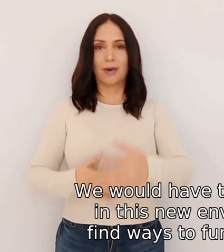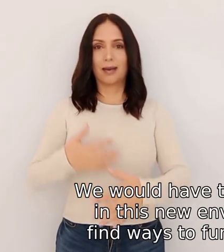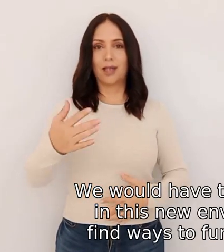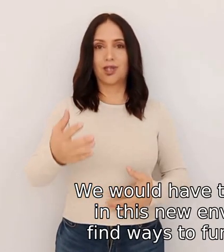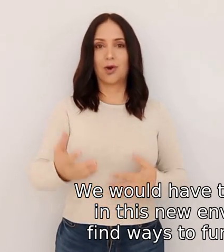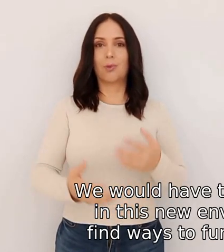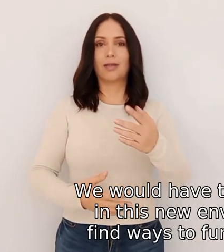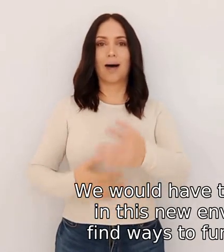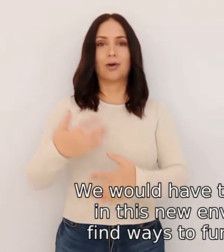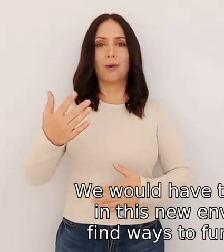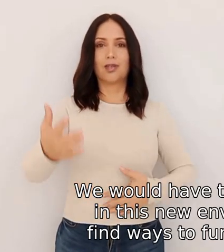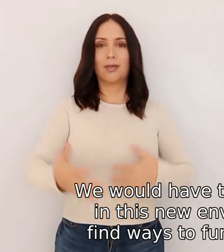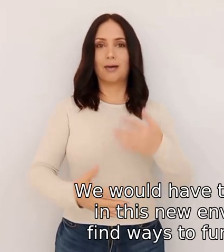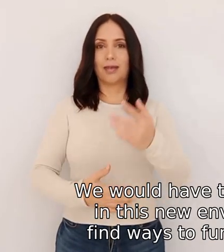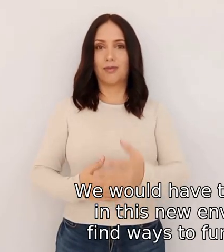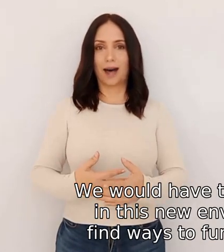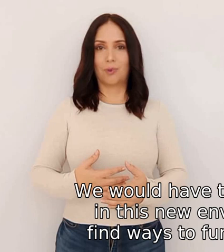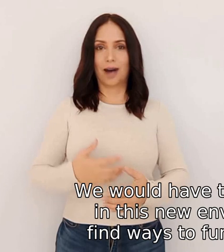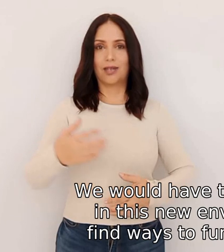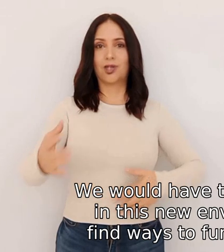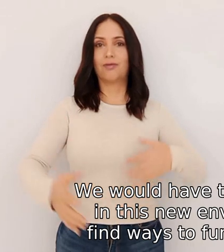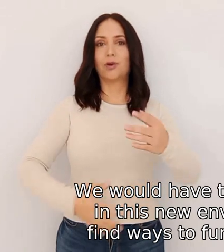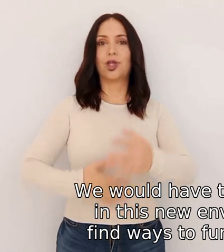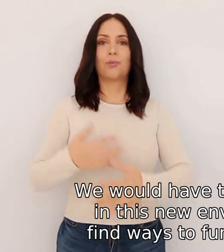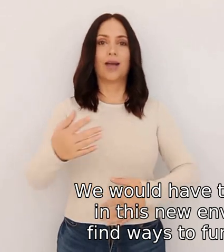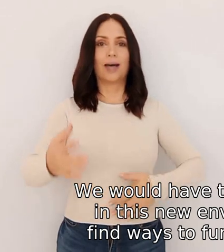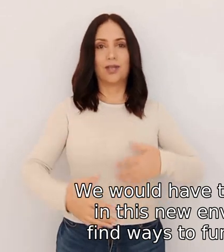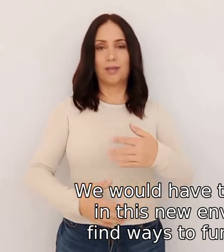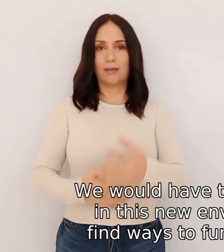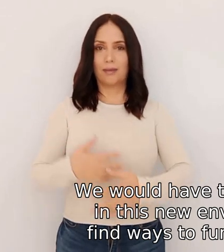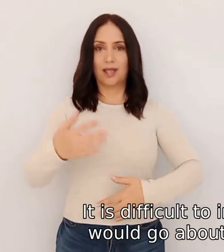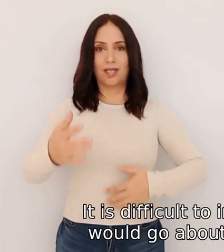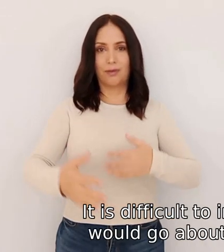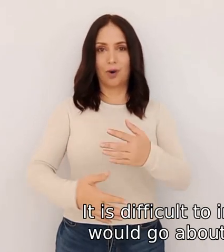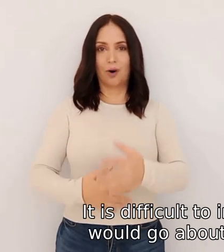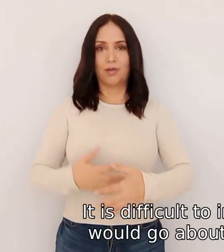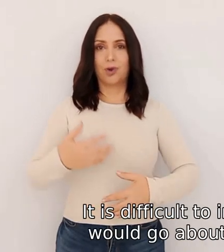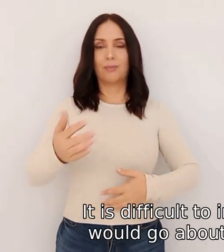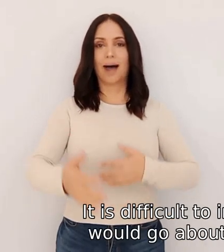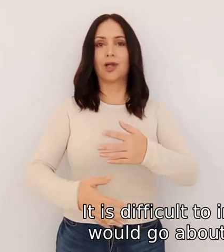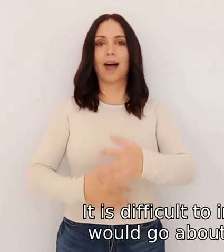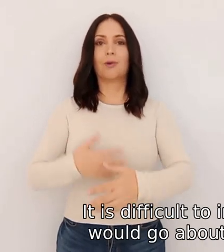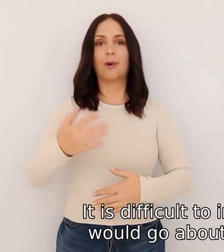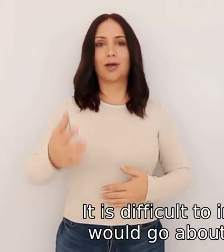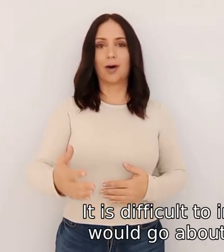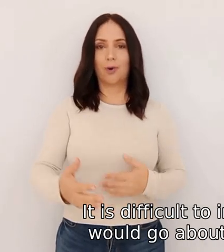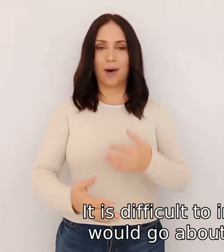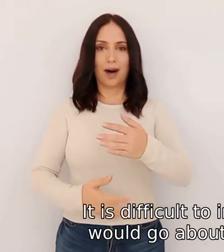living in this new environment and find ways to function within it it is difficult to imagine how we would go about